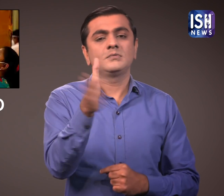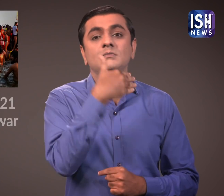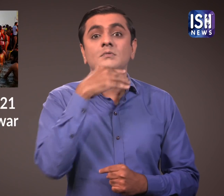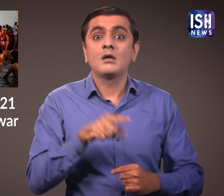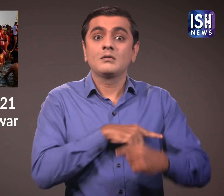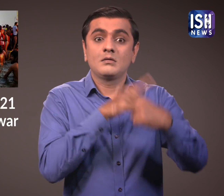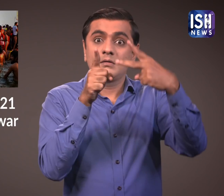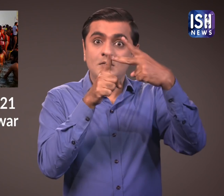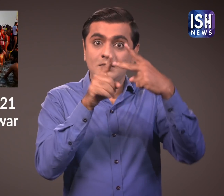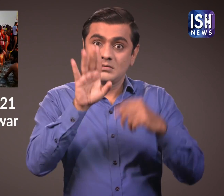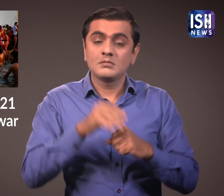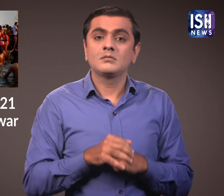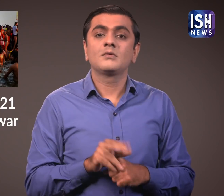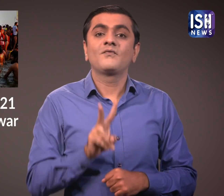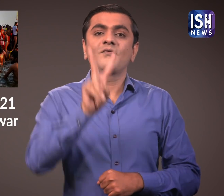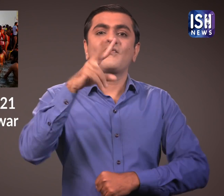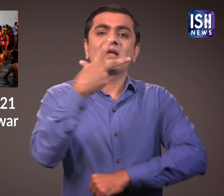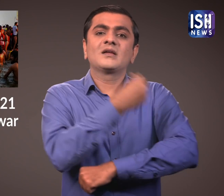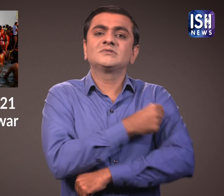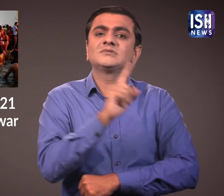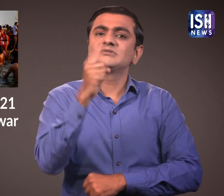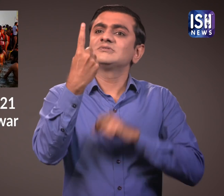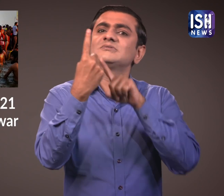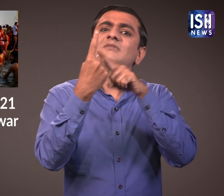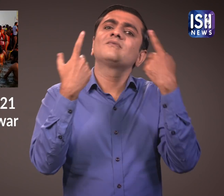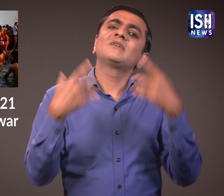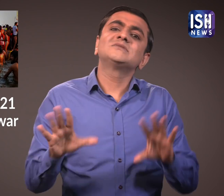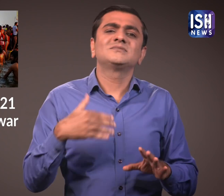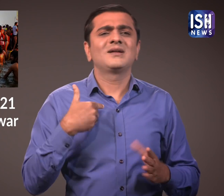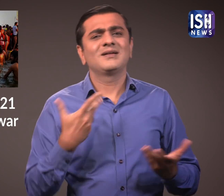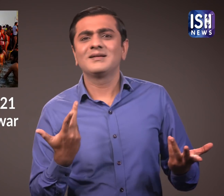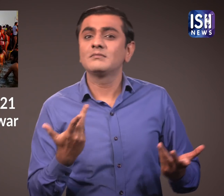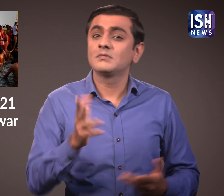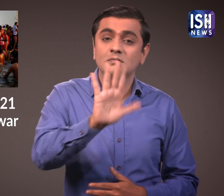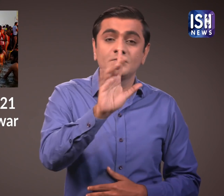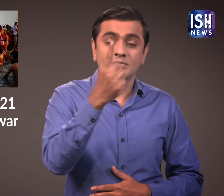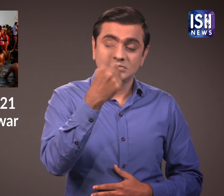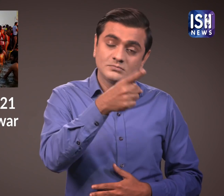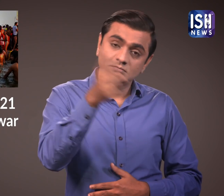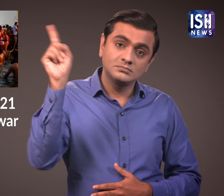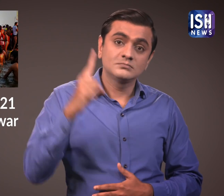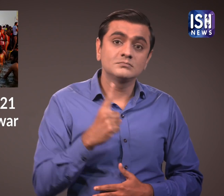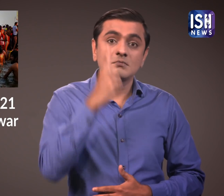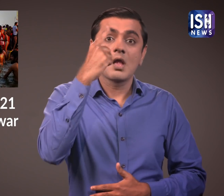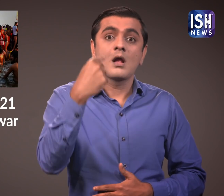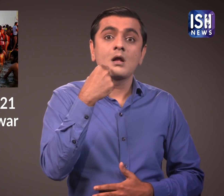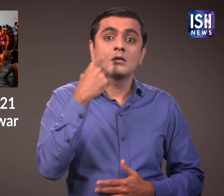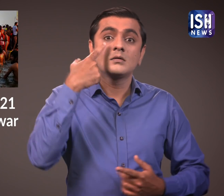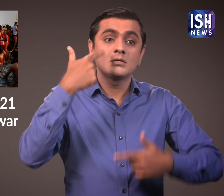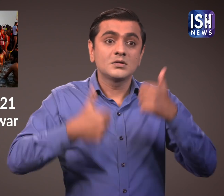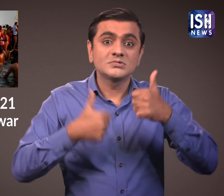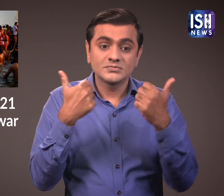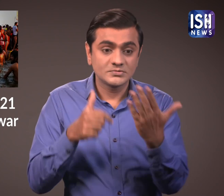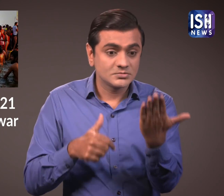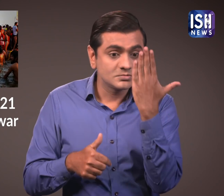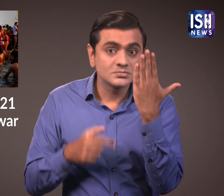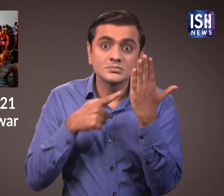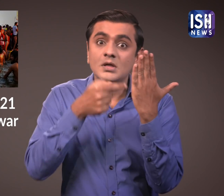will be allowed to attend. Even those who have received the first dose of the coronavirus will require a